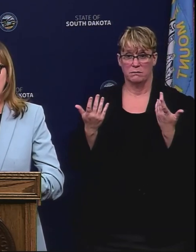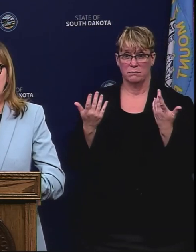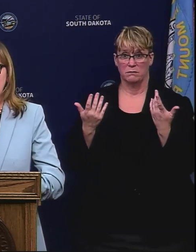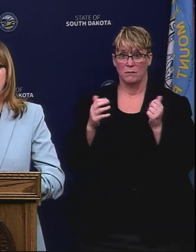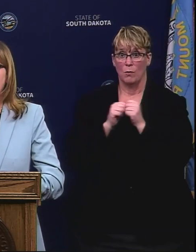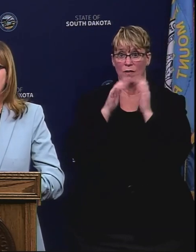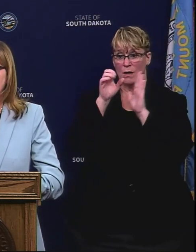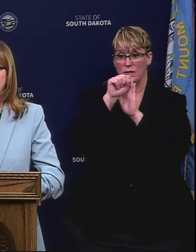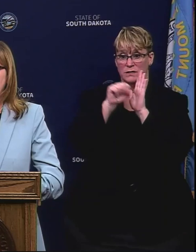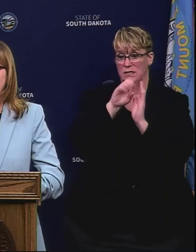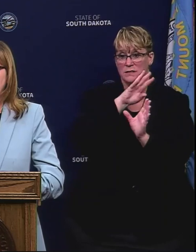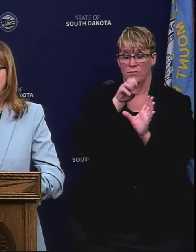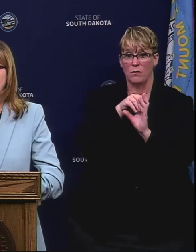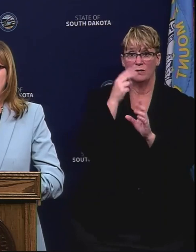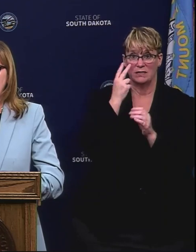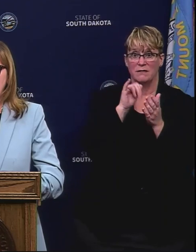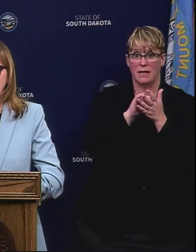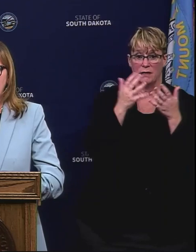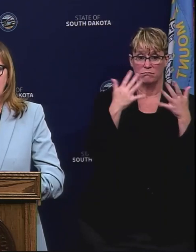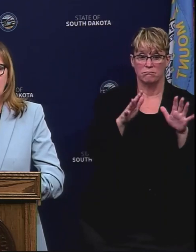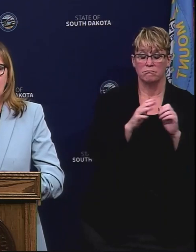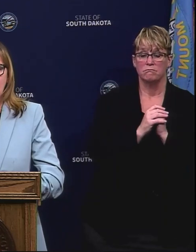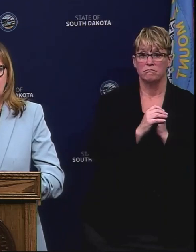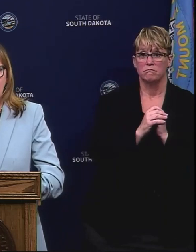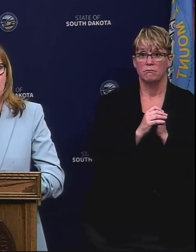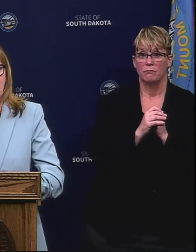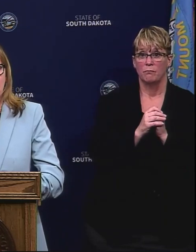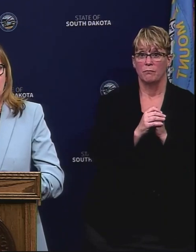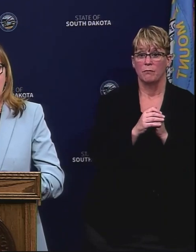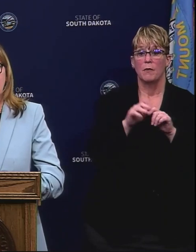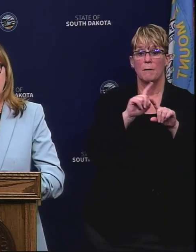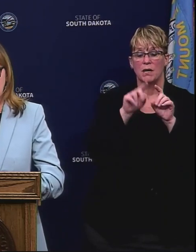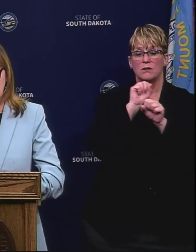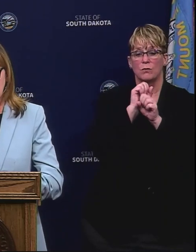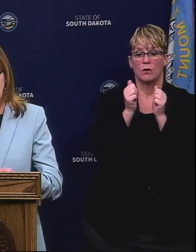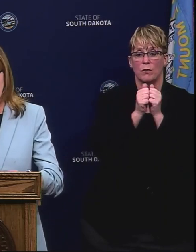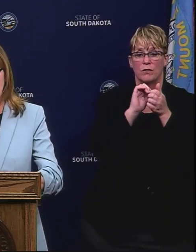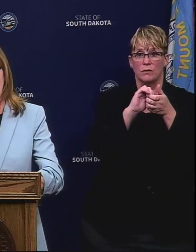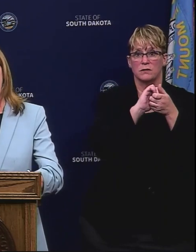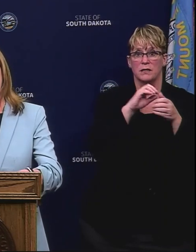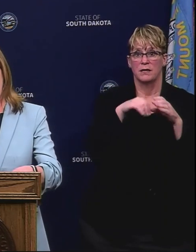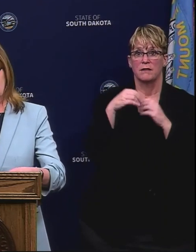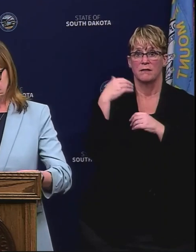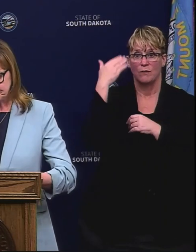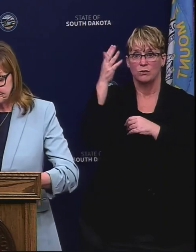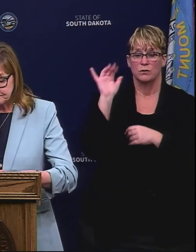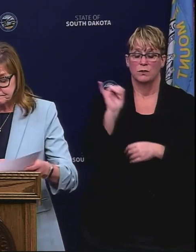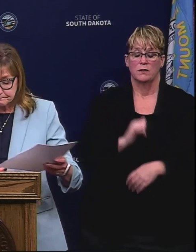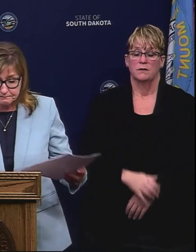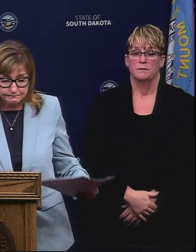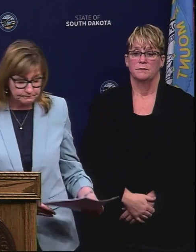without the state's involvement but certainly we would look to help partner on those events in the future as well.